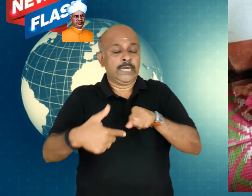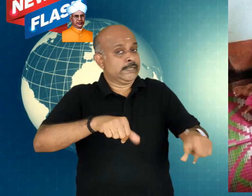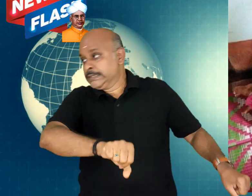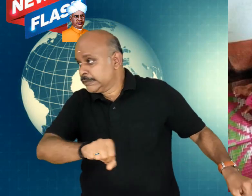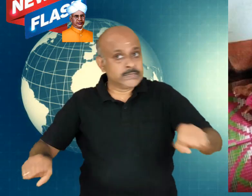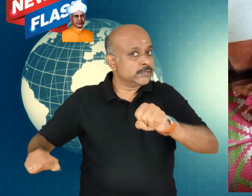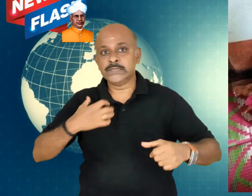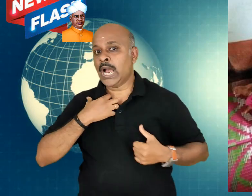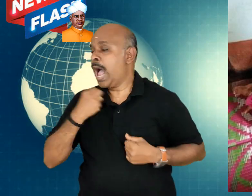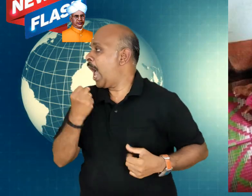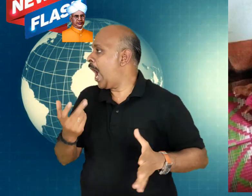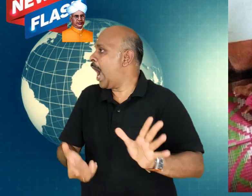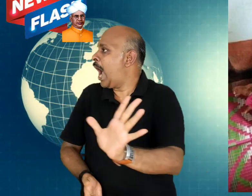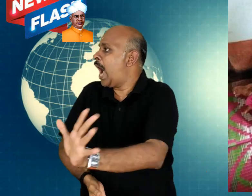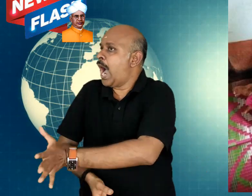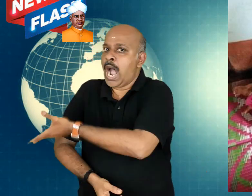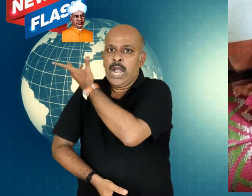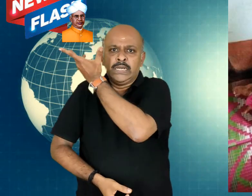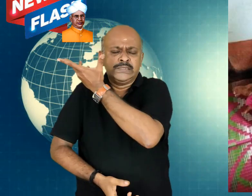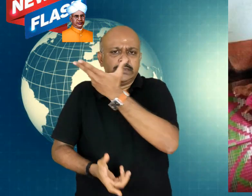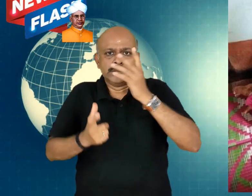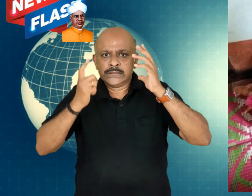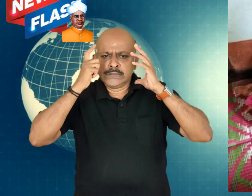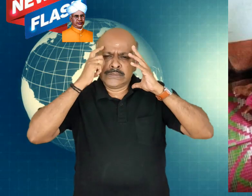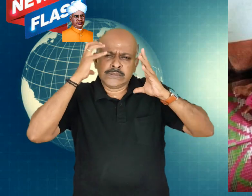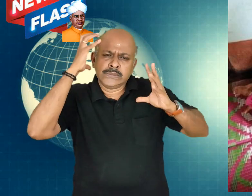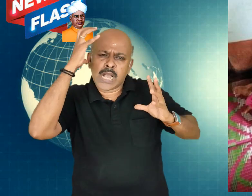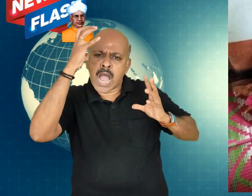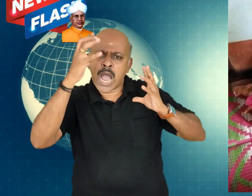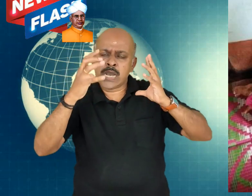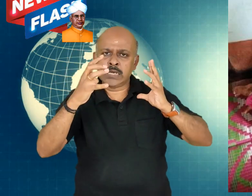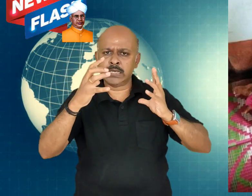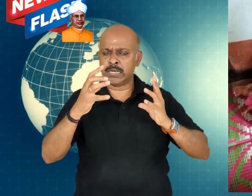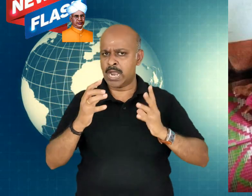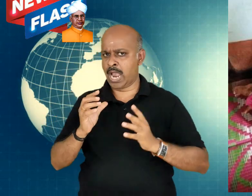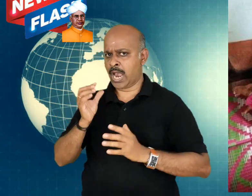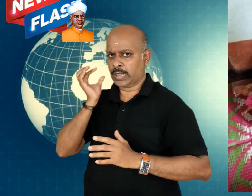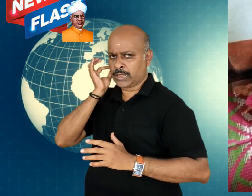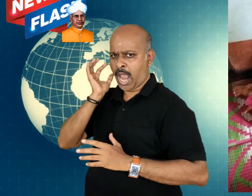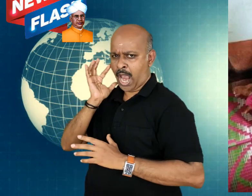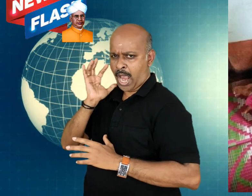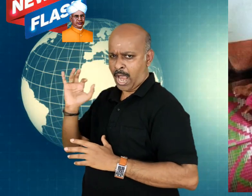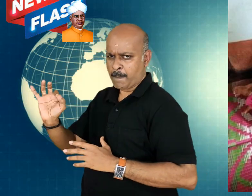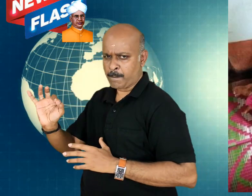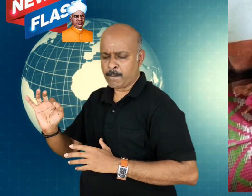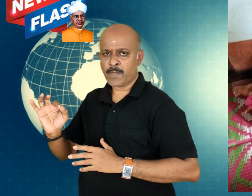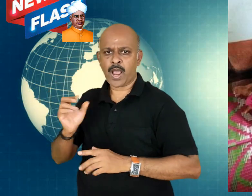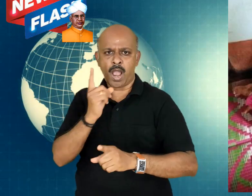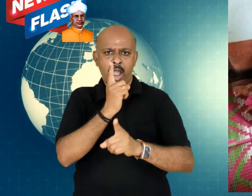three masked men snatches her gold materials of jewels and chains.